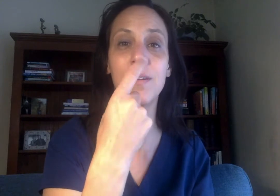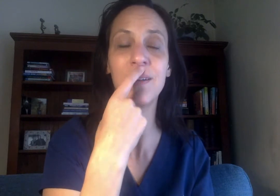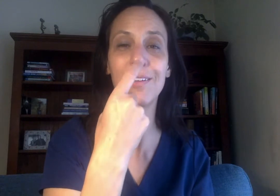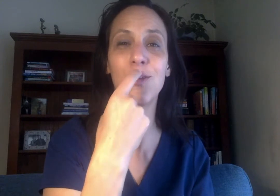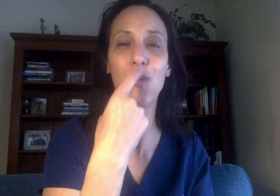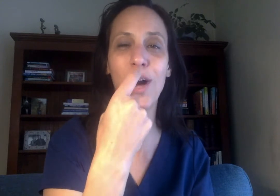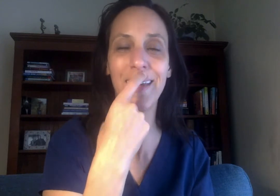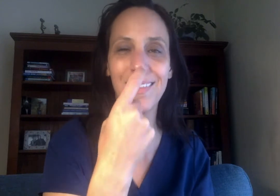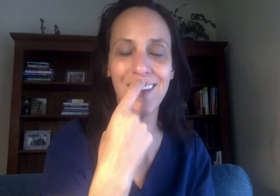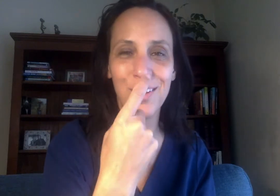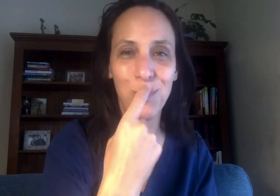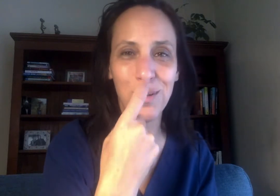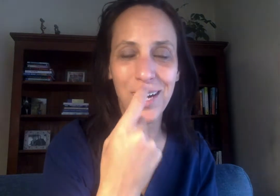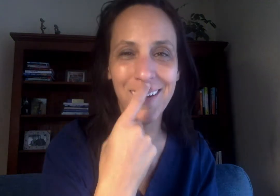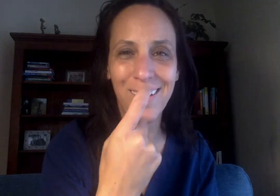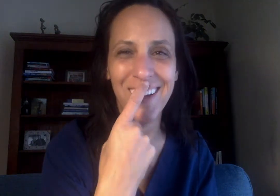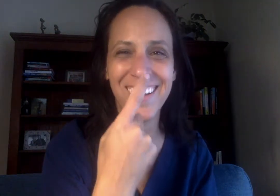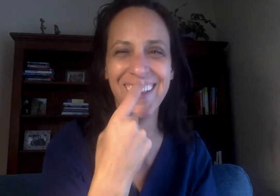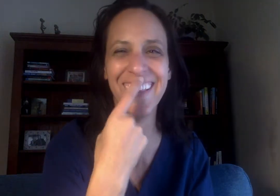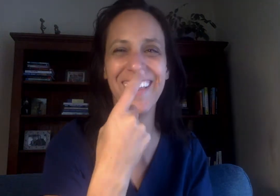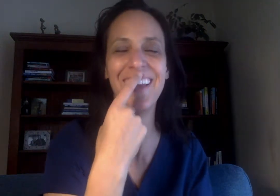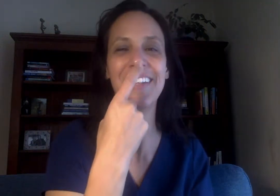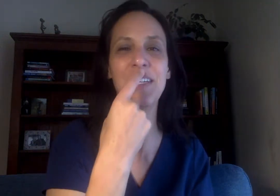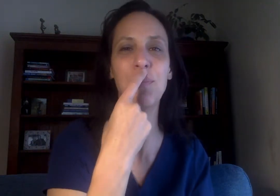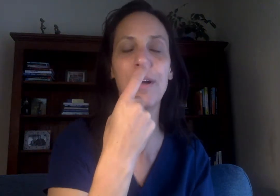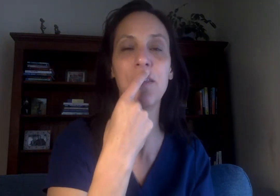quietly a little bit right deep breath.